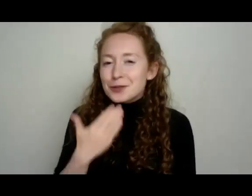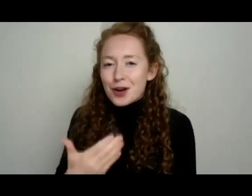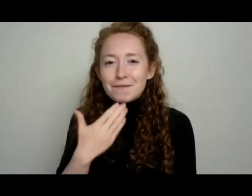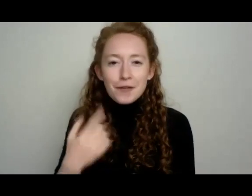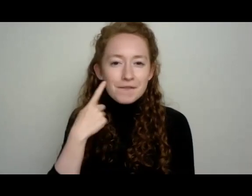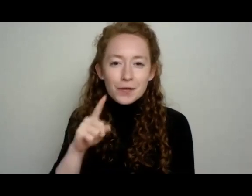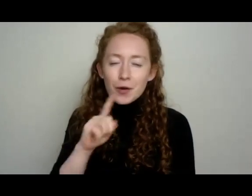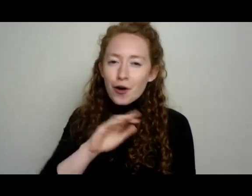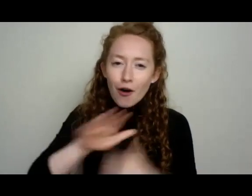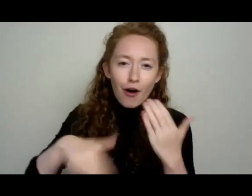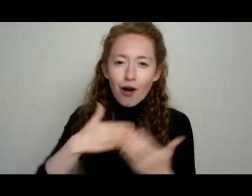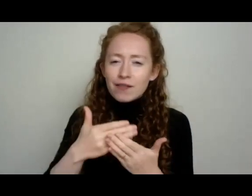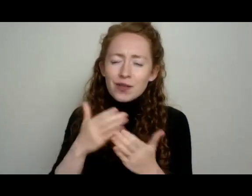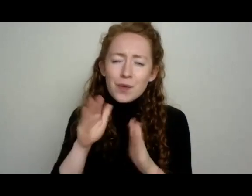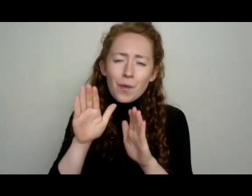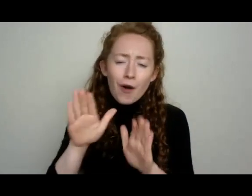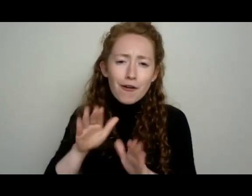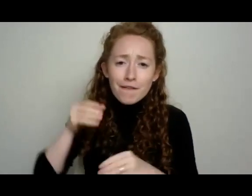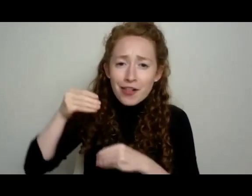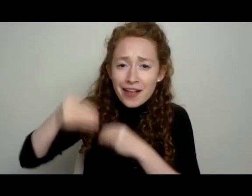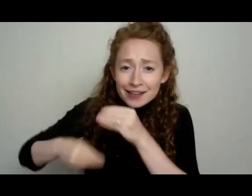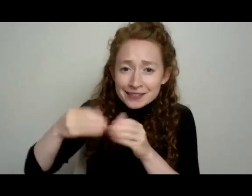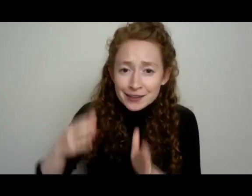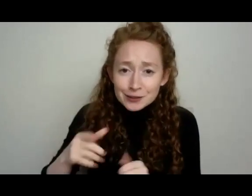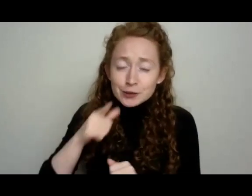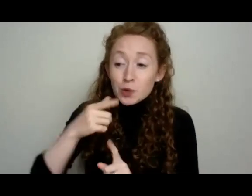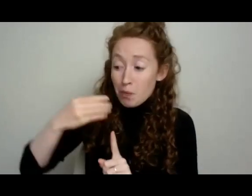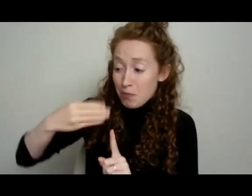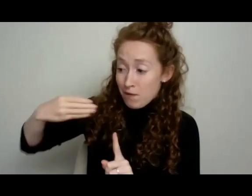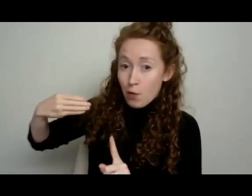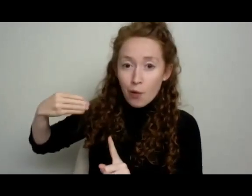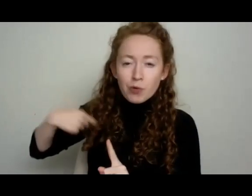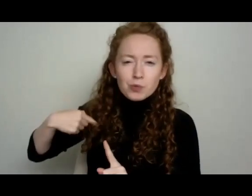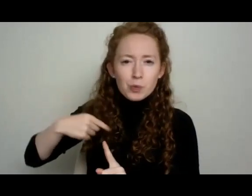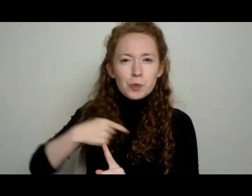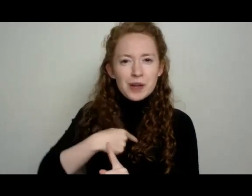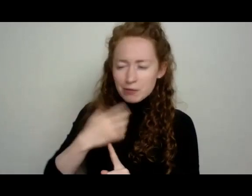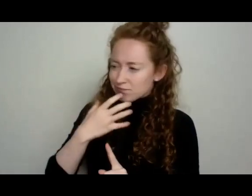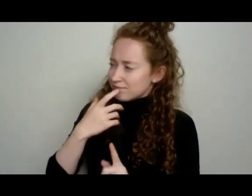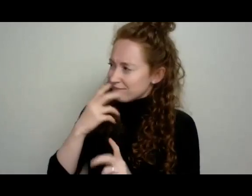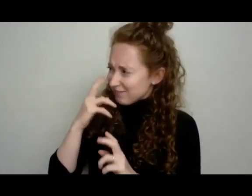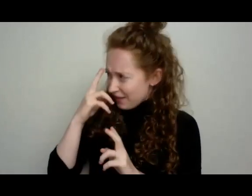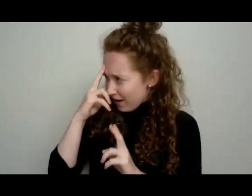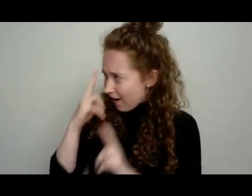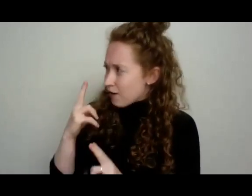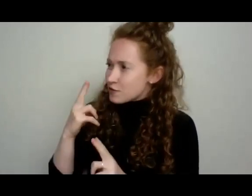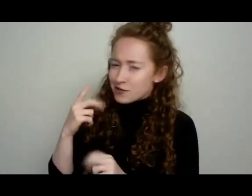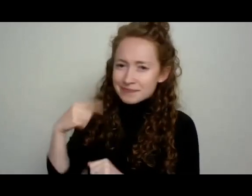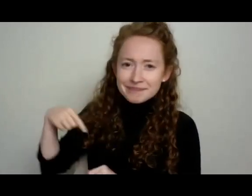fantastic ancestors, plants and humans who've come before whose shoulders we stand on, whose soil we grow on.